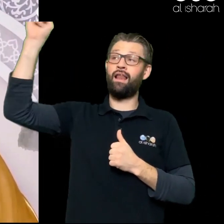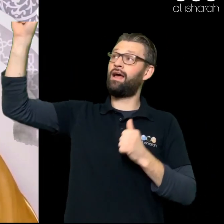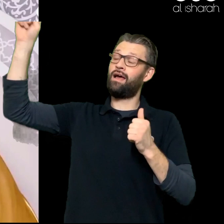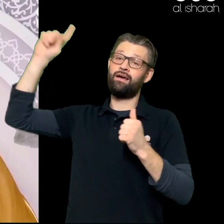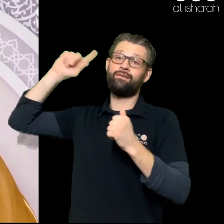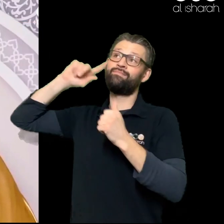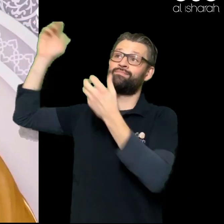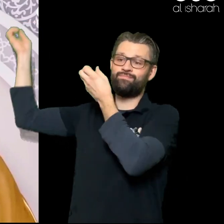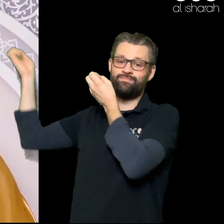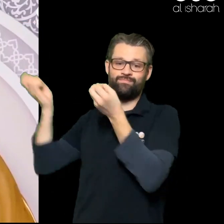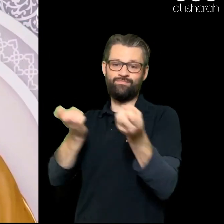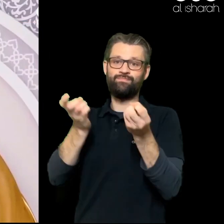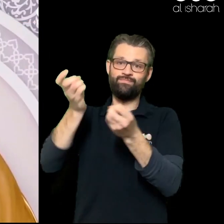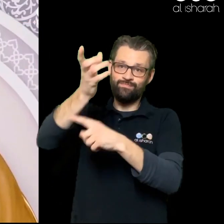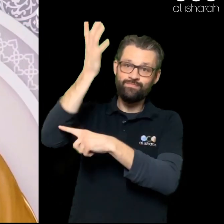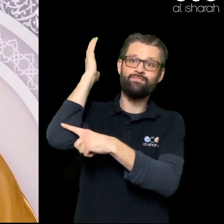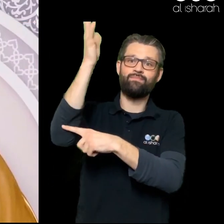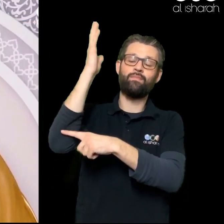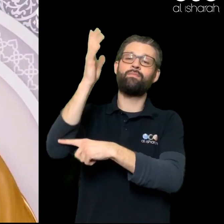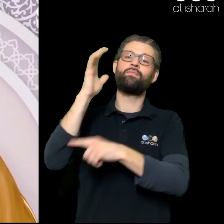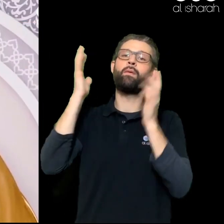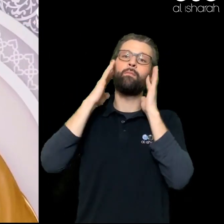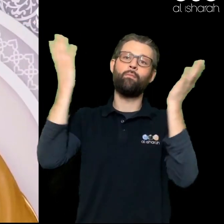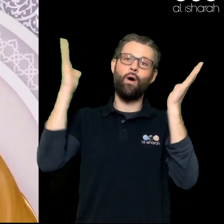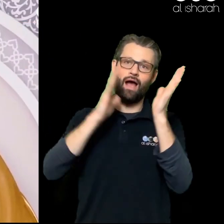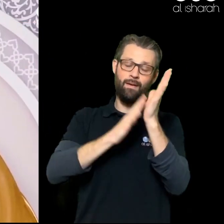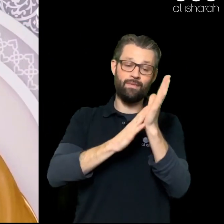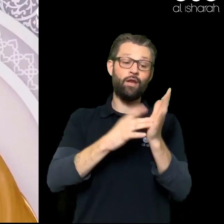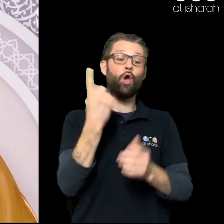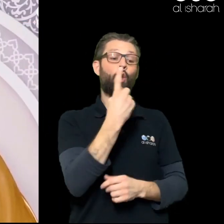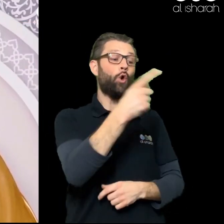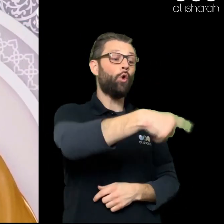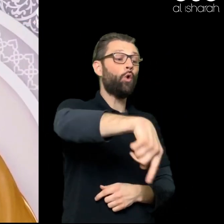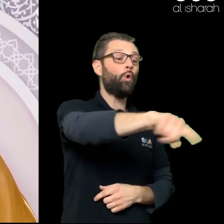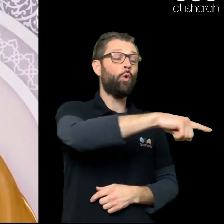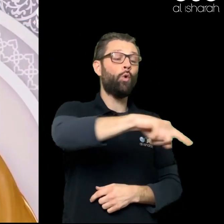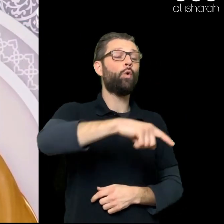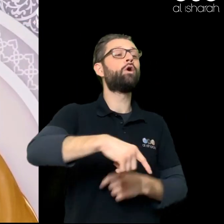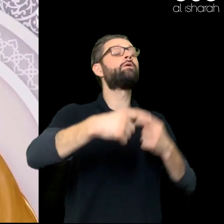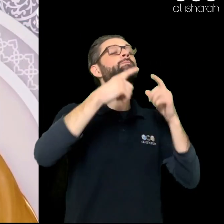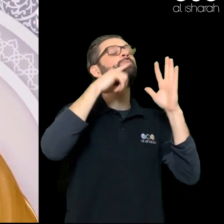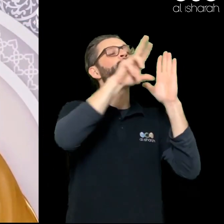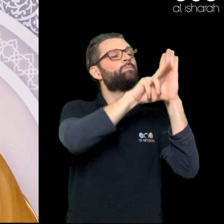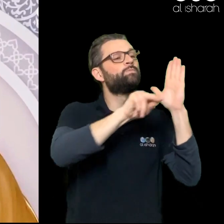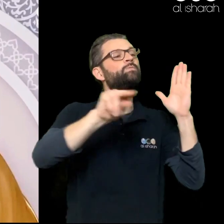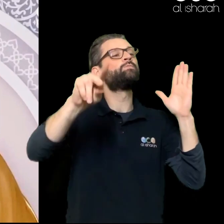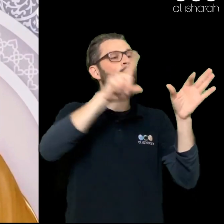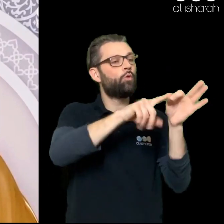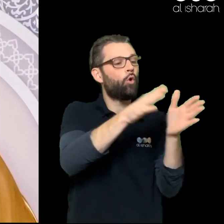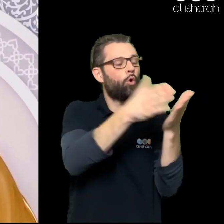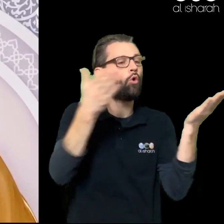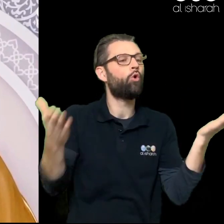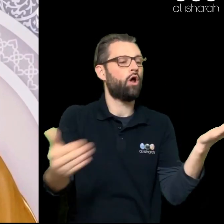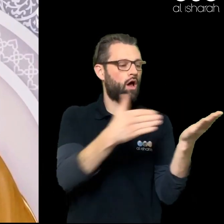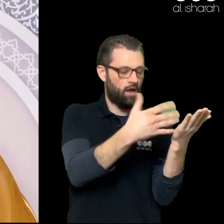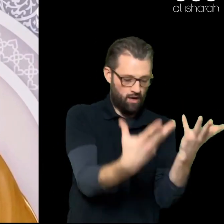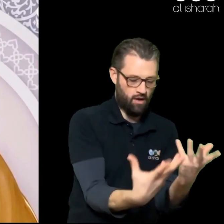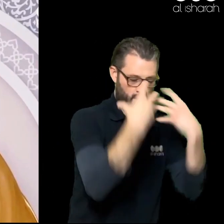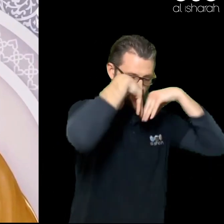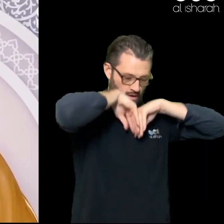status Through the Quran And those who have learnt it But not practiced it Understood its meaning But gone against it Never